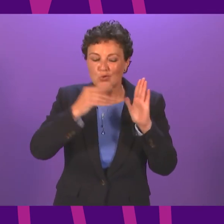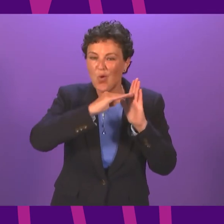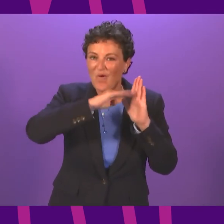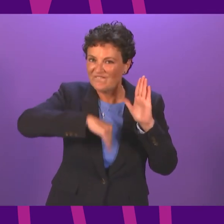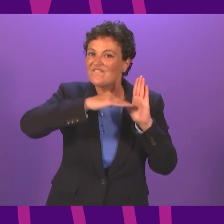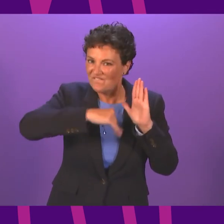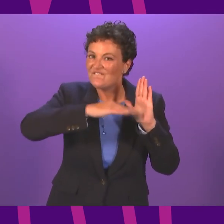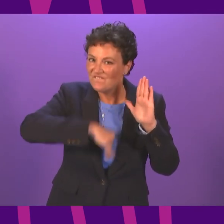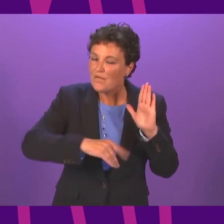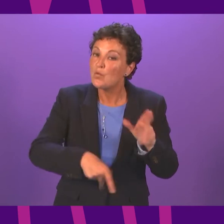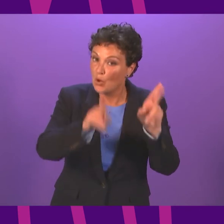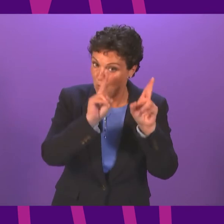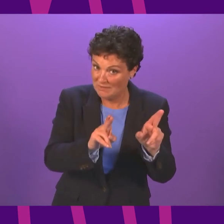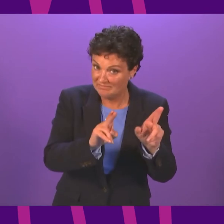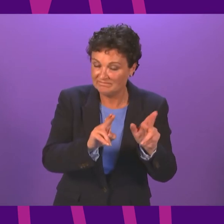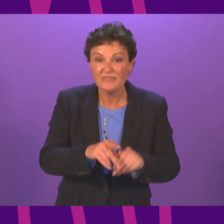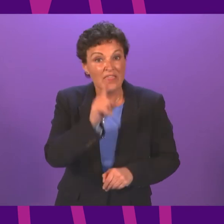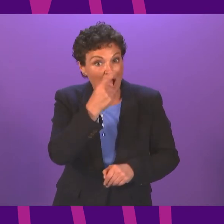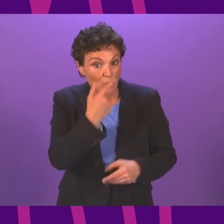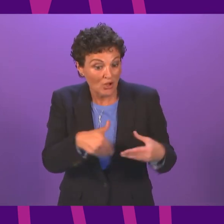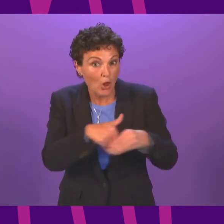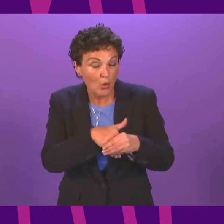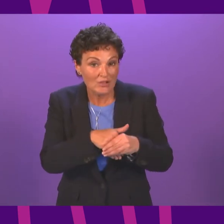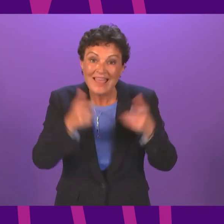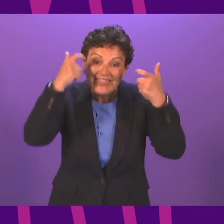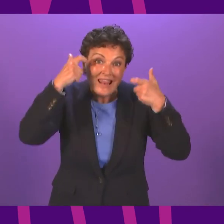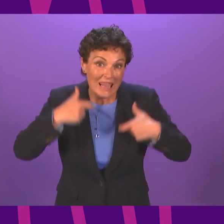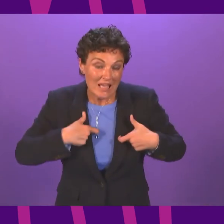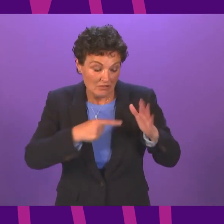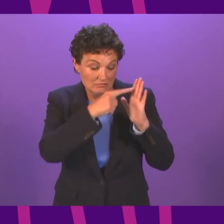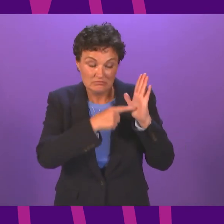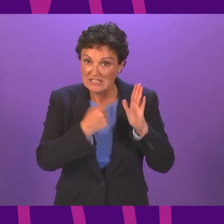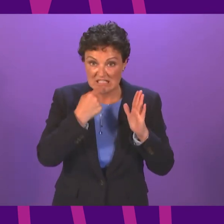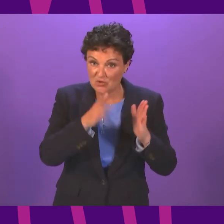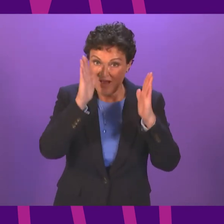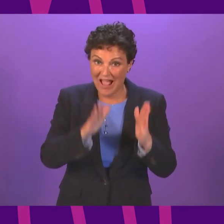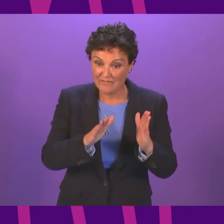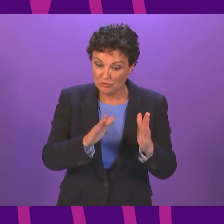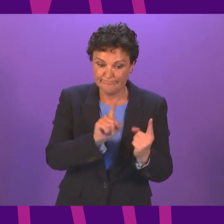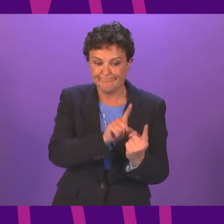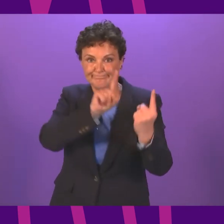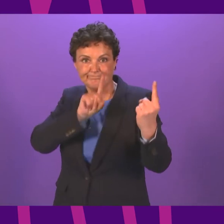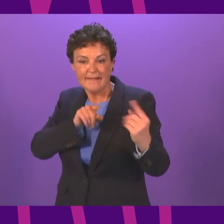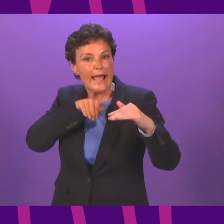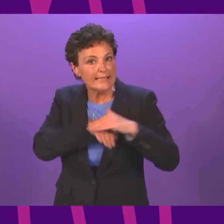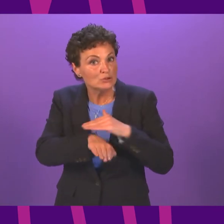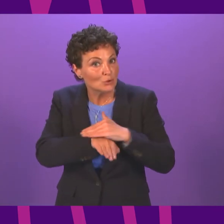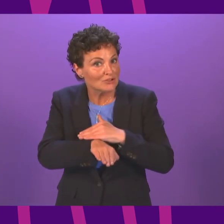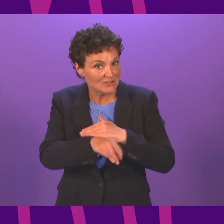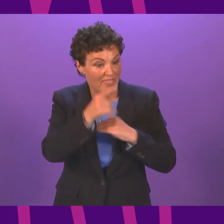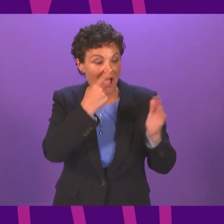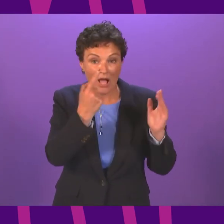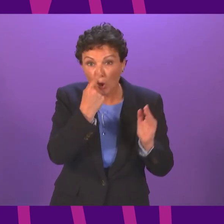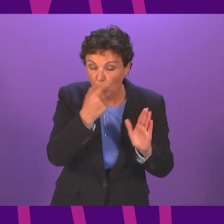of whether, as we hope, this could include the lifting of the legal requirement to physically distance indoors as well as outdoors.